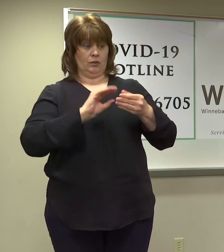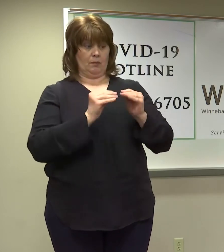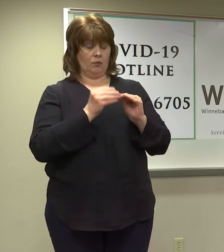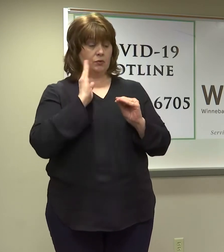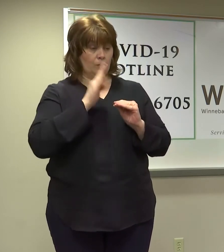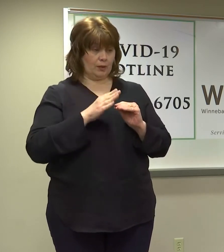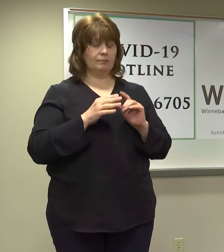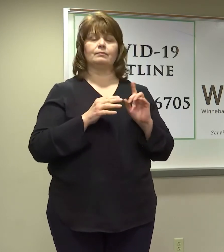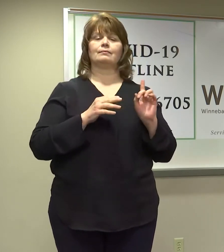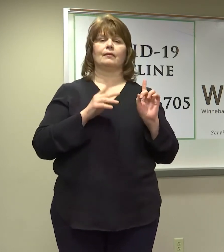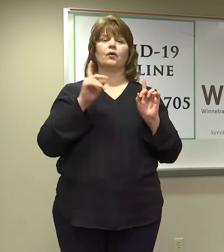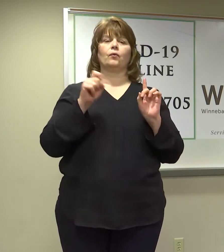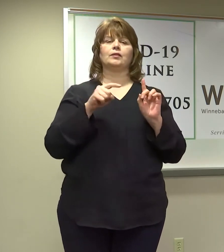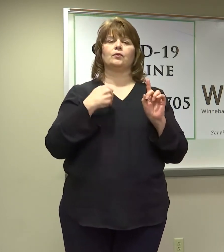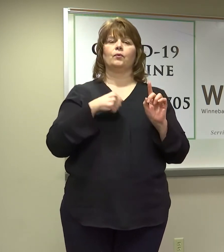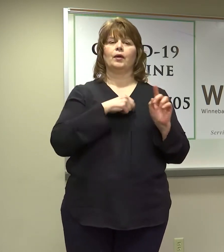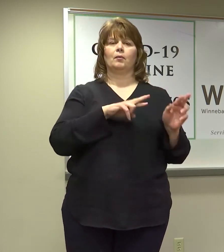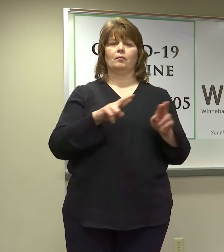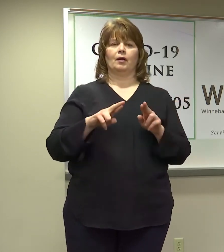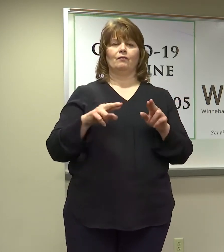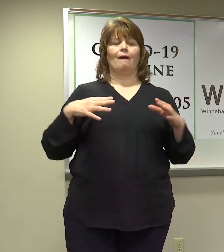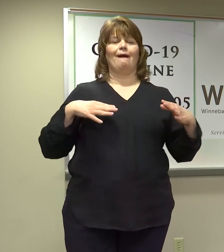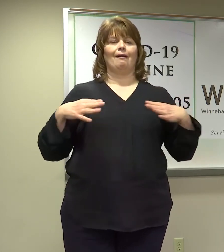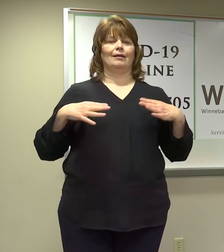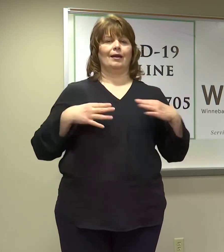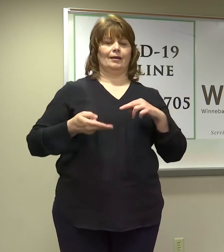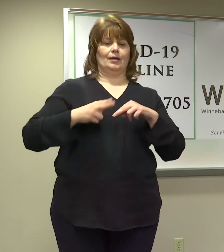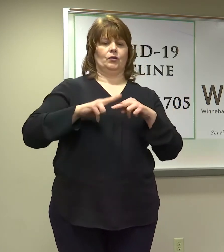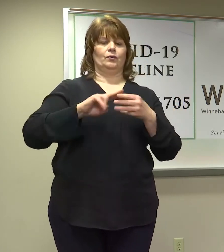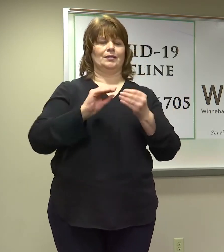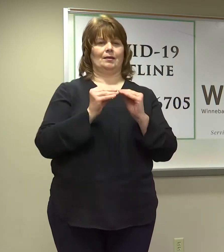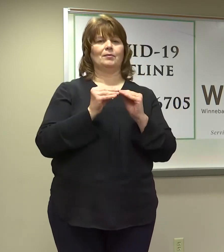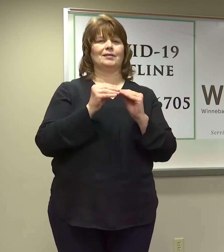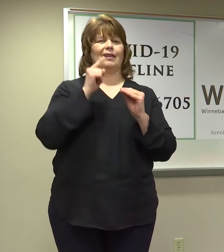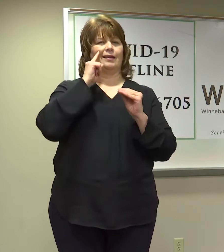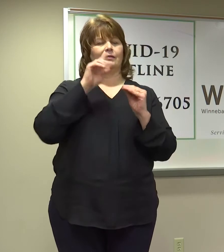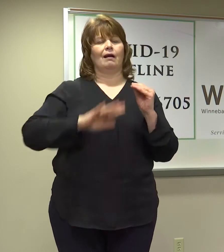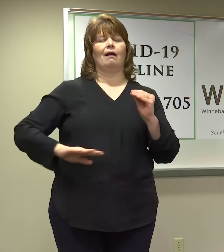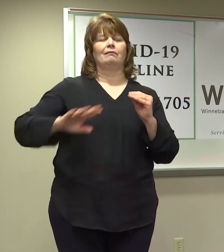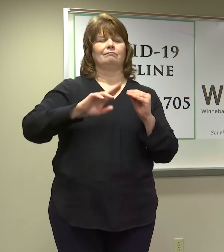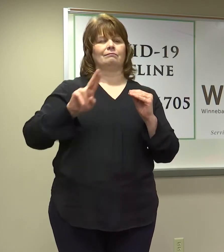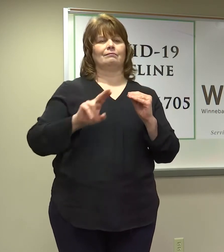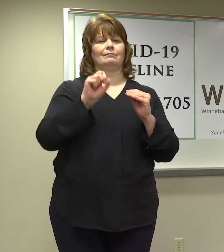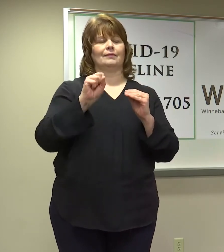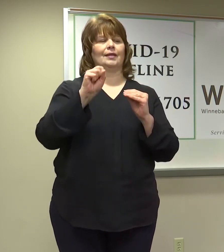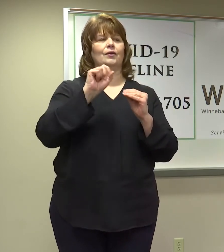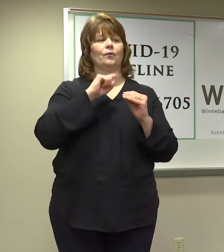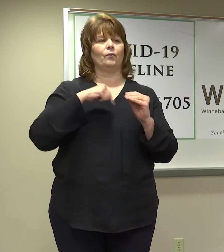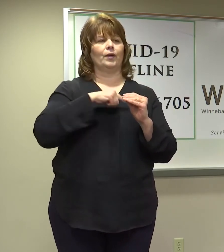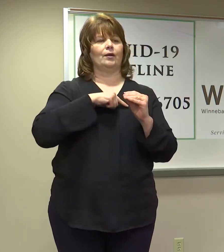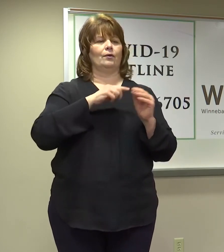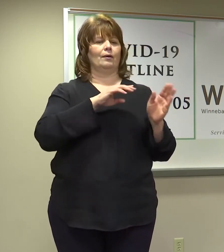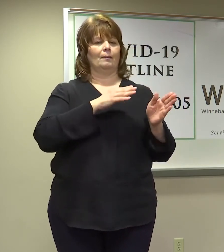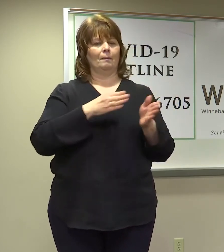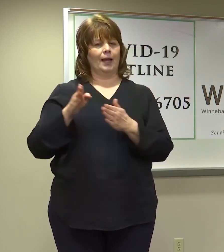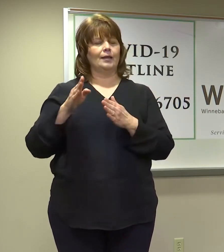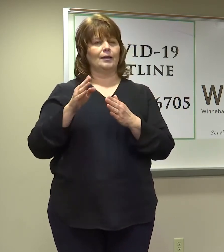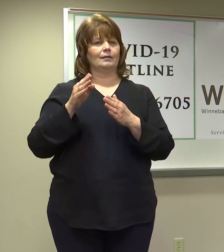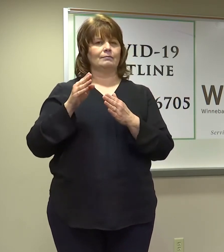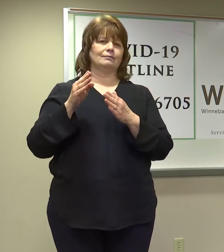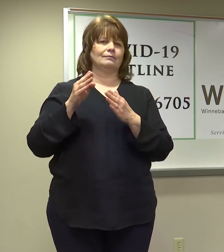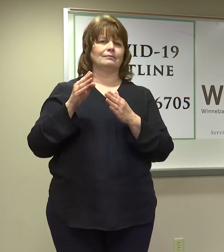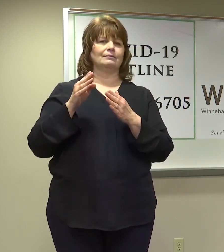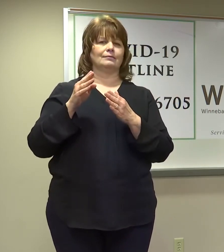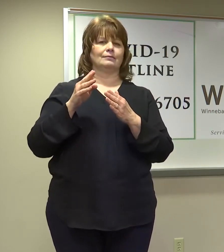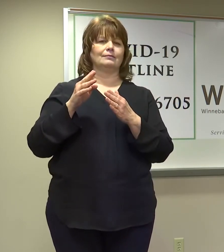And the question is, are we preparing for a holiday spike? I think nationally, everyone is preparing for this holiday spike. We're starting to see a little blip. You think Christmas was about